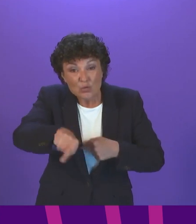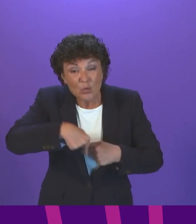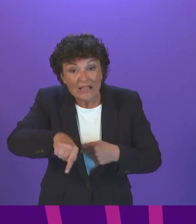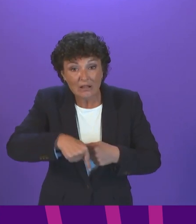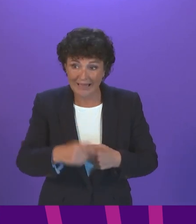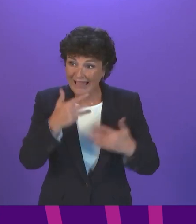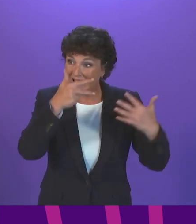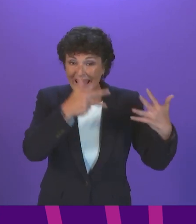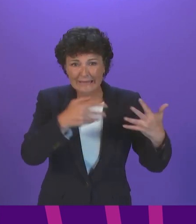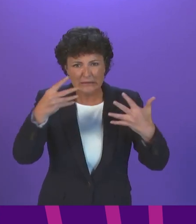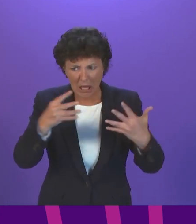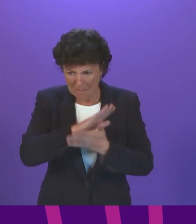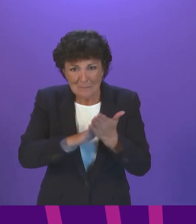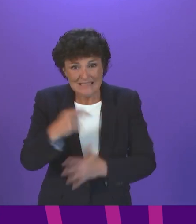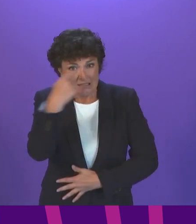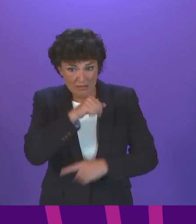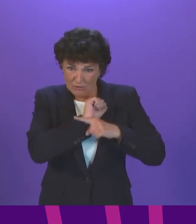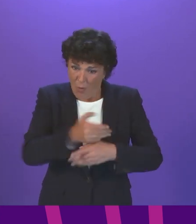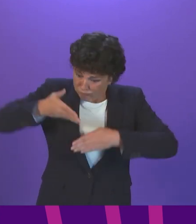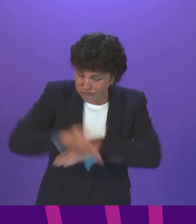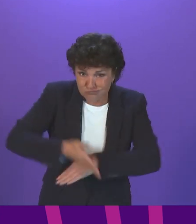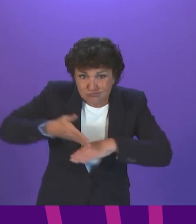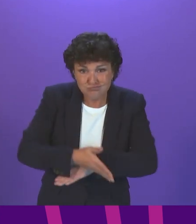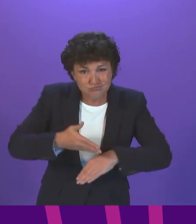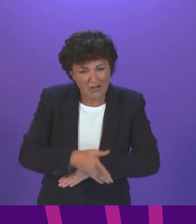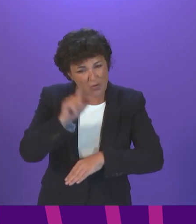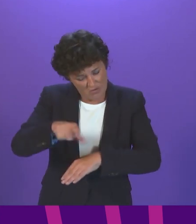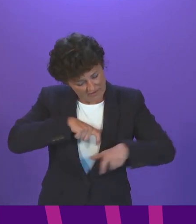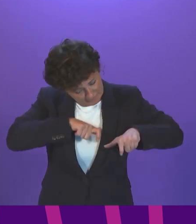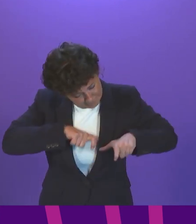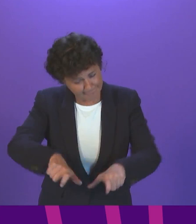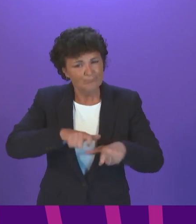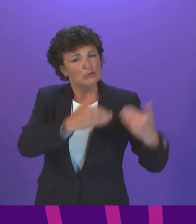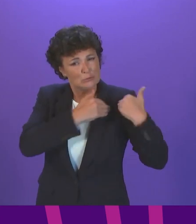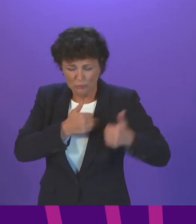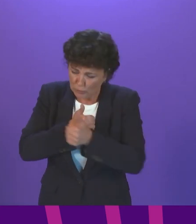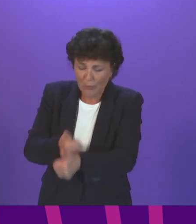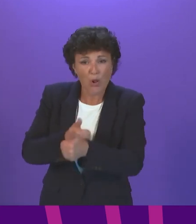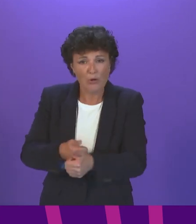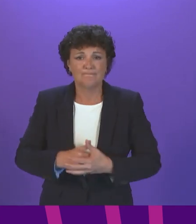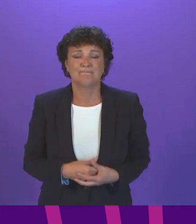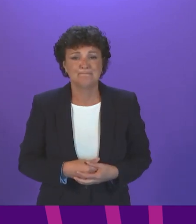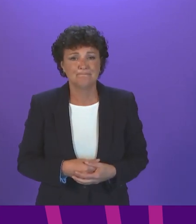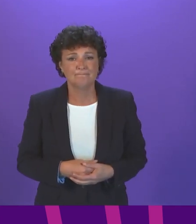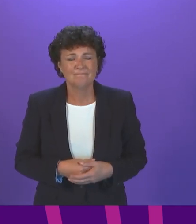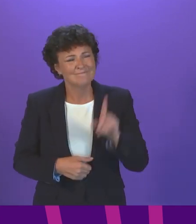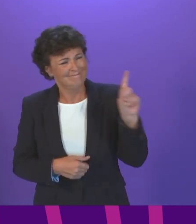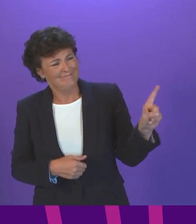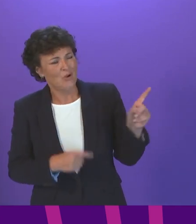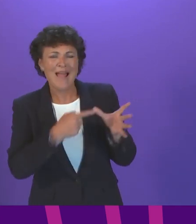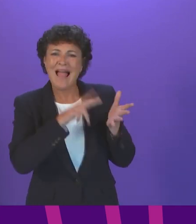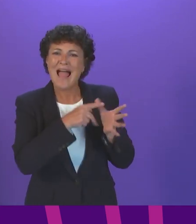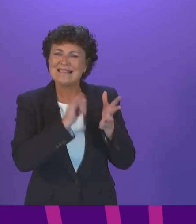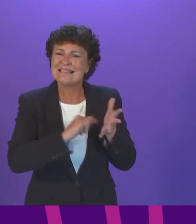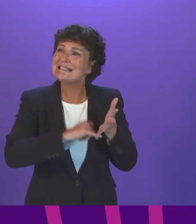So again, Test and Protect working exceptionally well, we have a duty to continue to support it. And for Anasarwar to